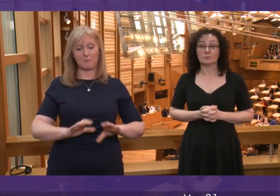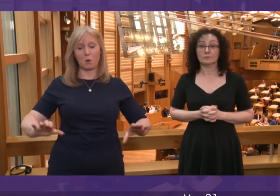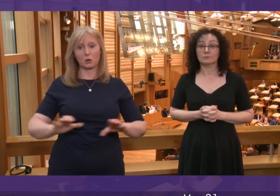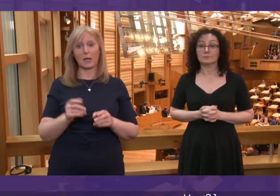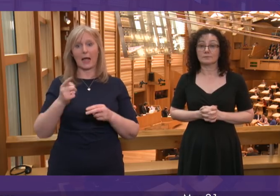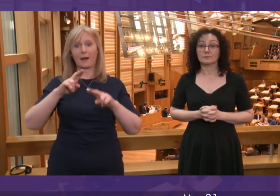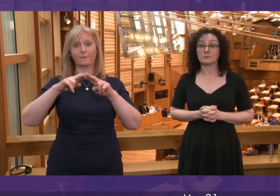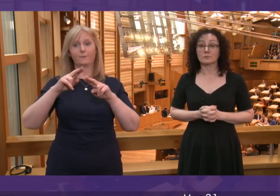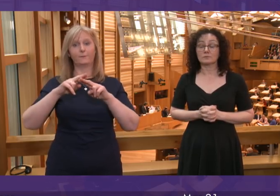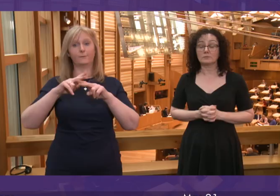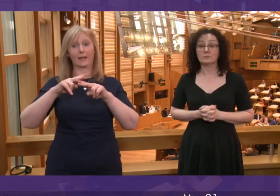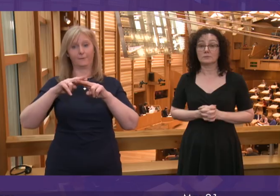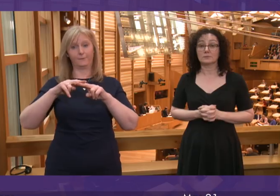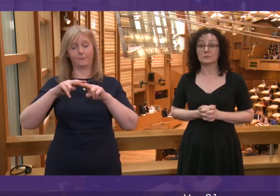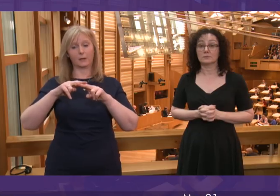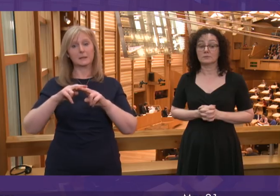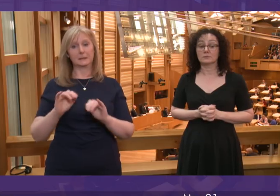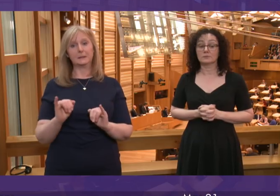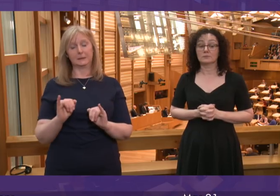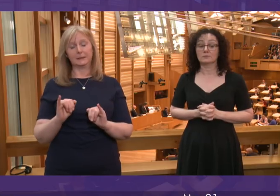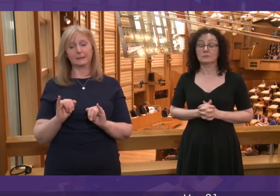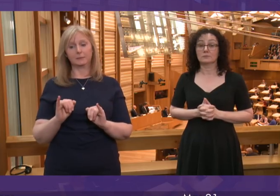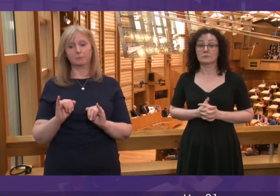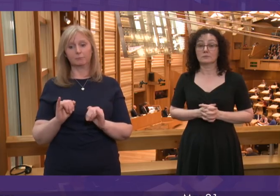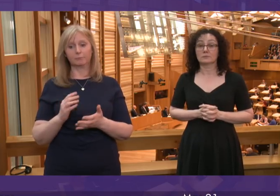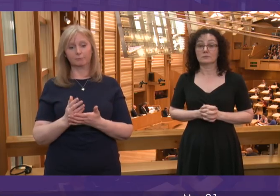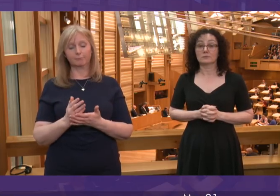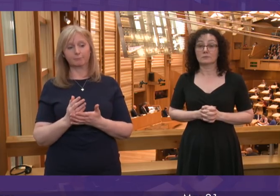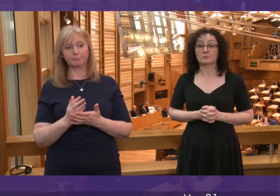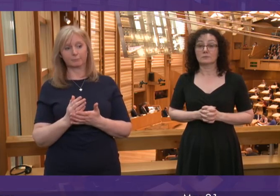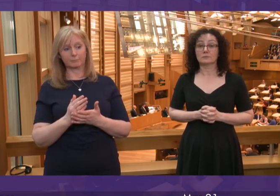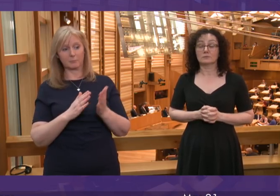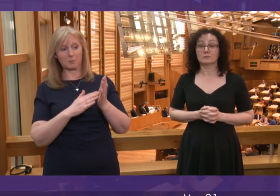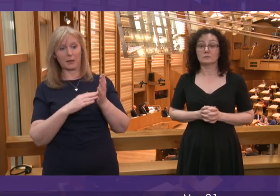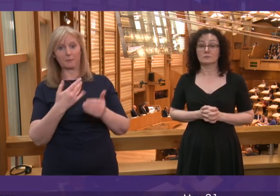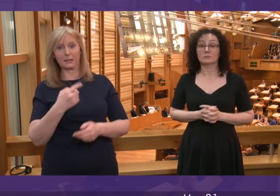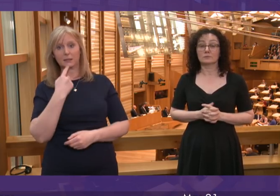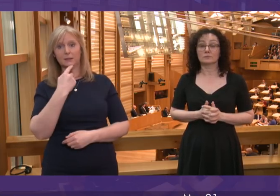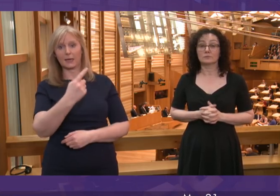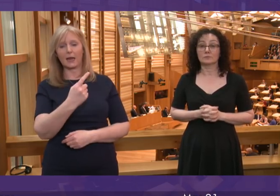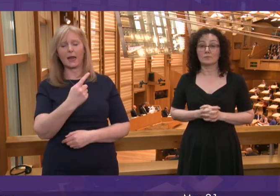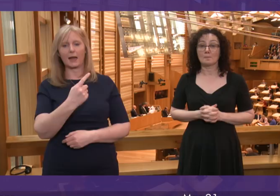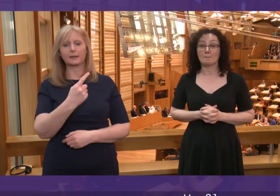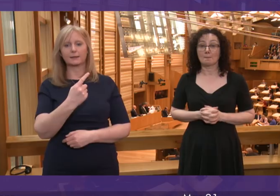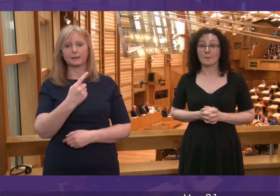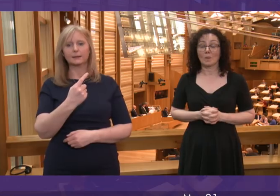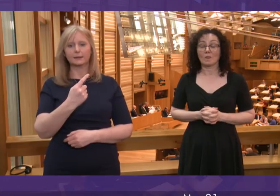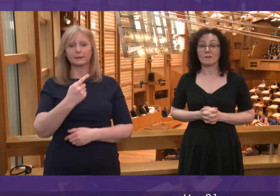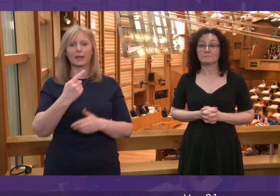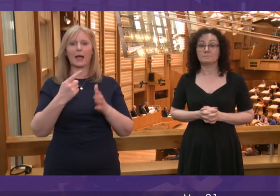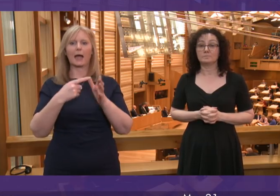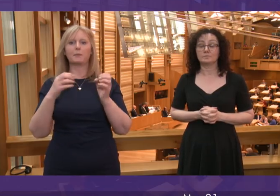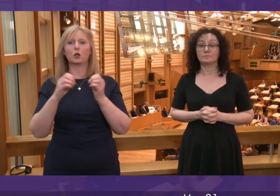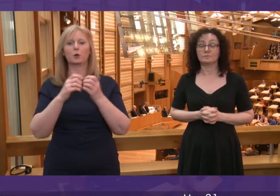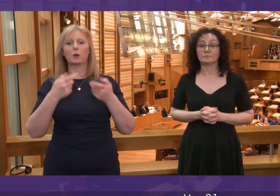completely unacceptable. I've said as much in this chamber. I heard Michael Matheson say so a moment ago as well, when members like Annabel Ewing were